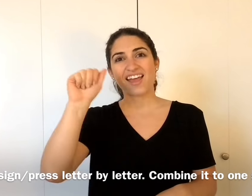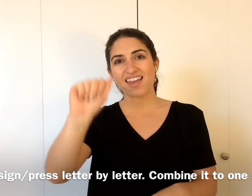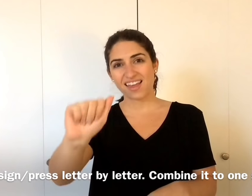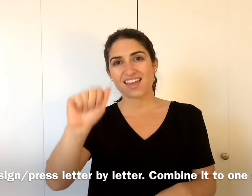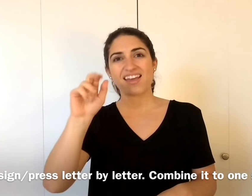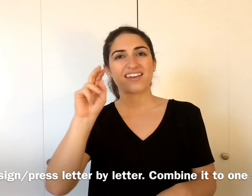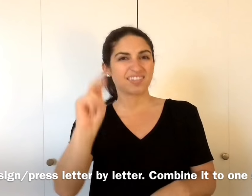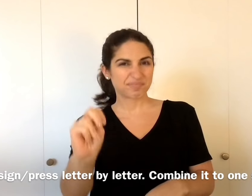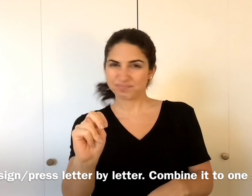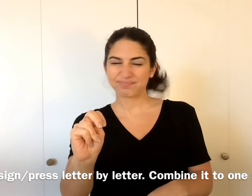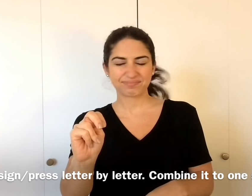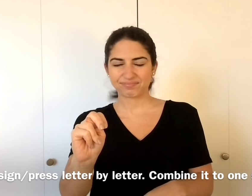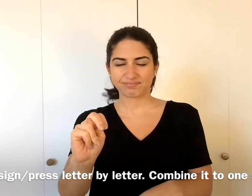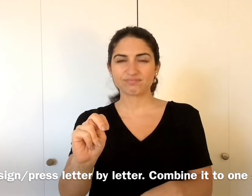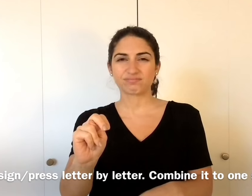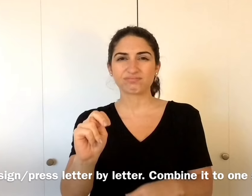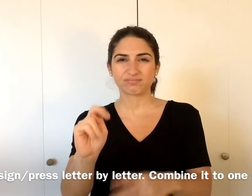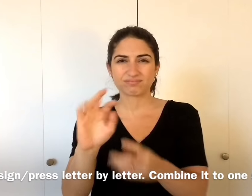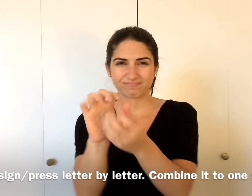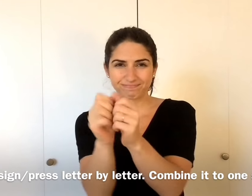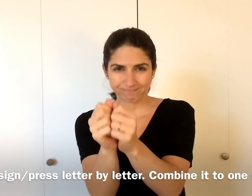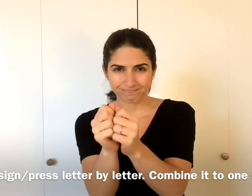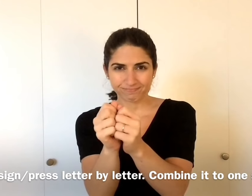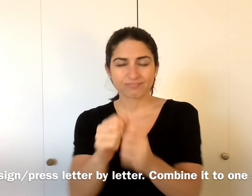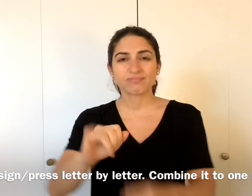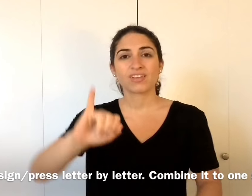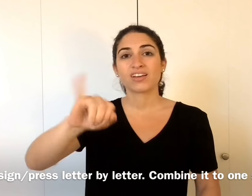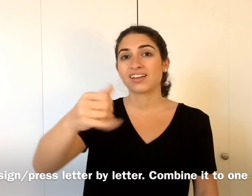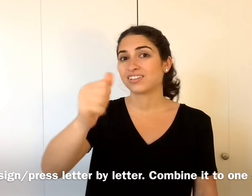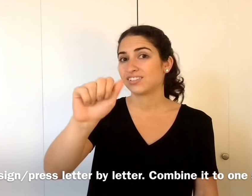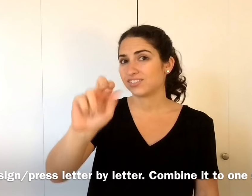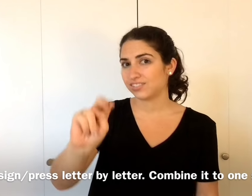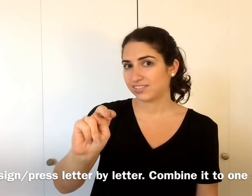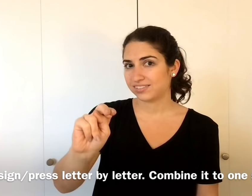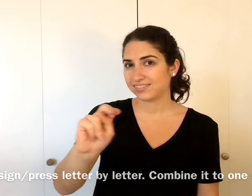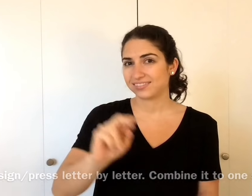Try not to do this. You don't want to press them forward. Condense it into a sign.